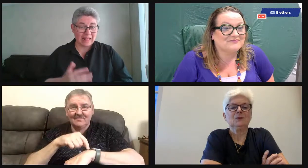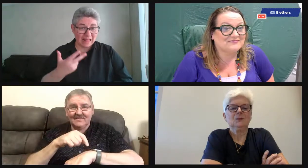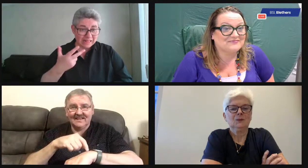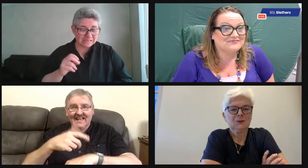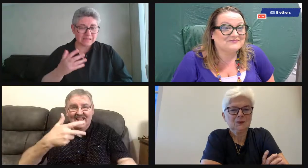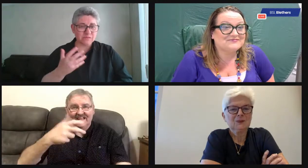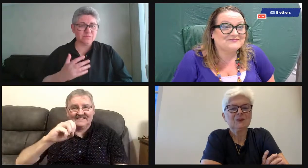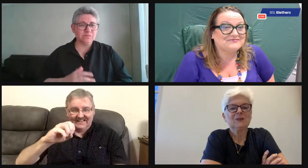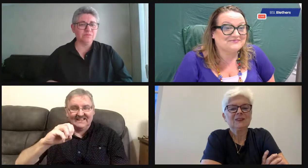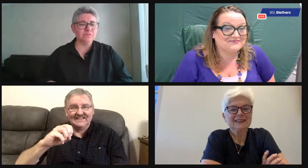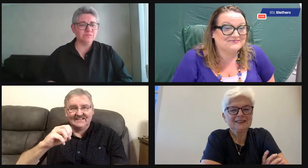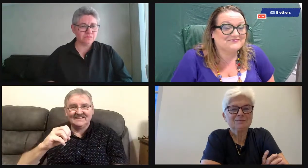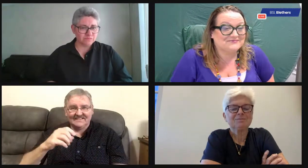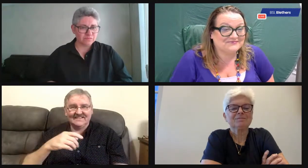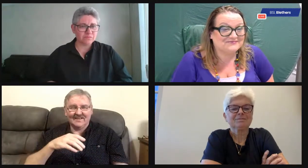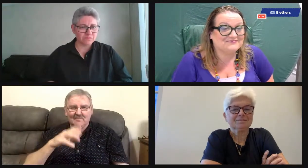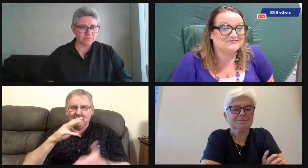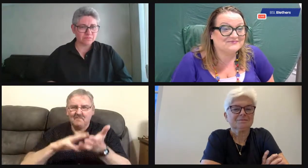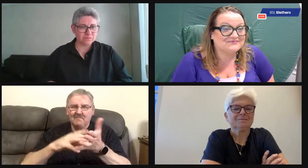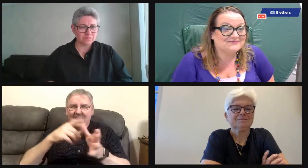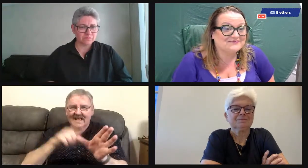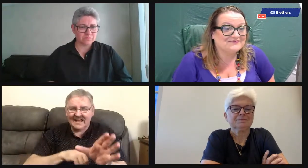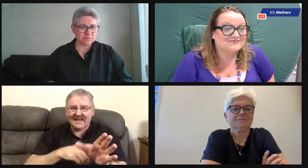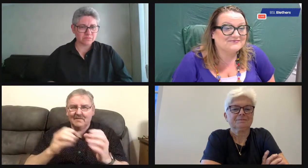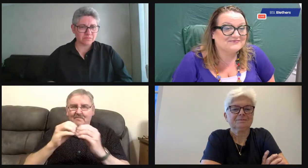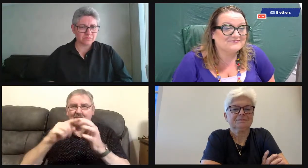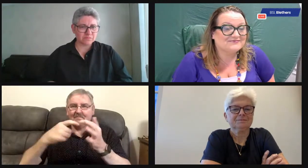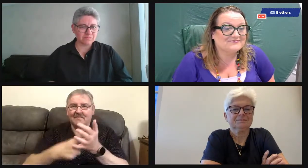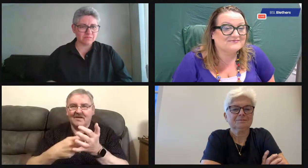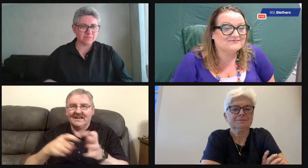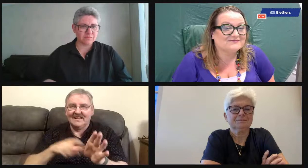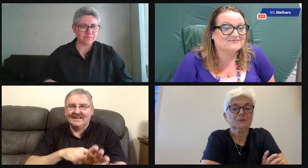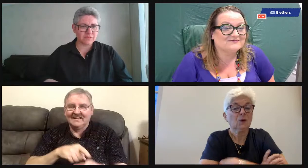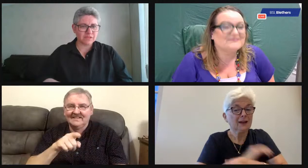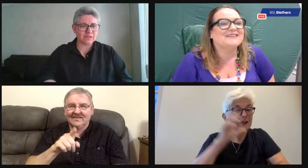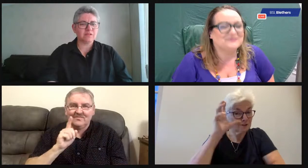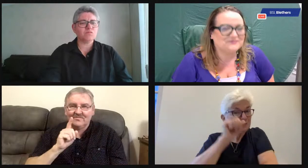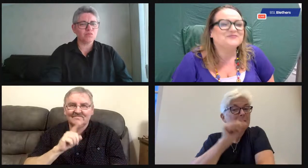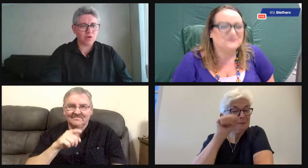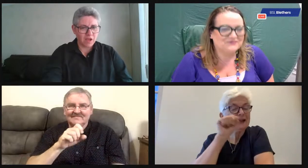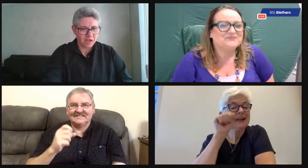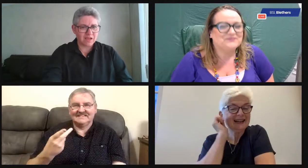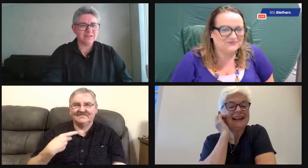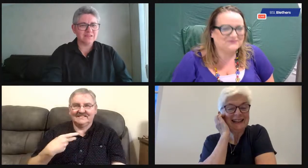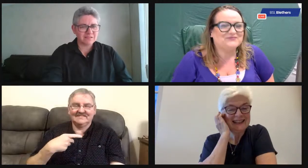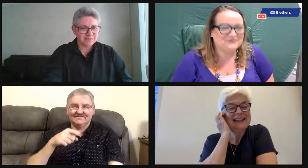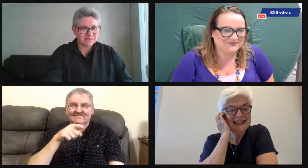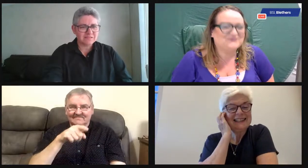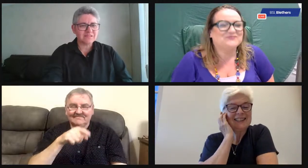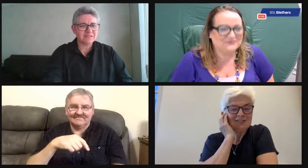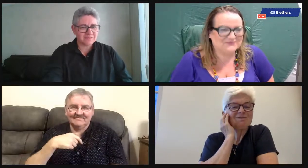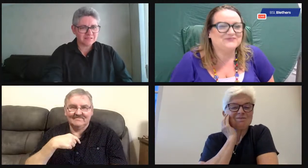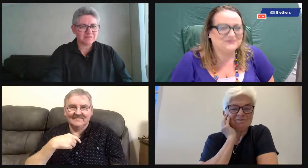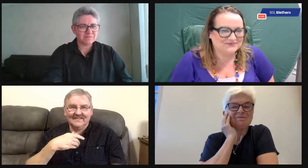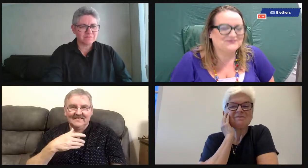I There was honestly, there was a lady who was 80 at the time, me at St.